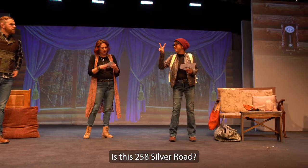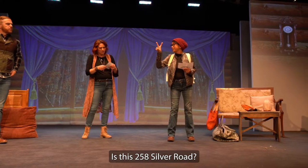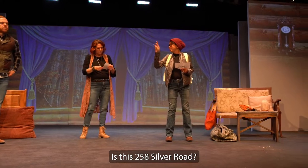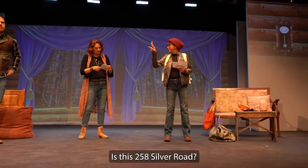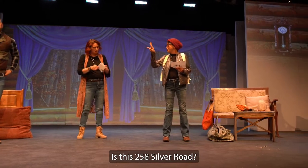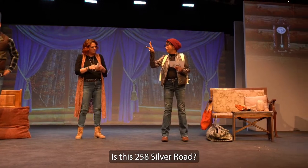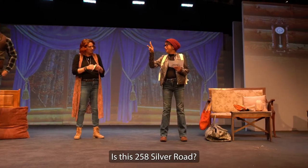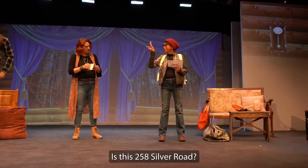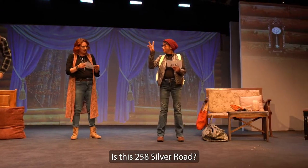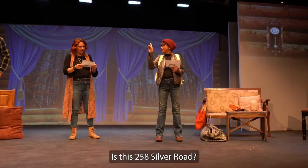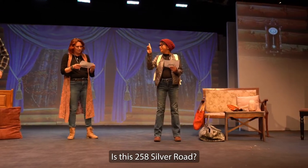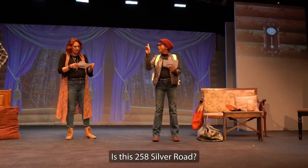Road?